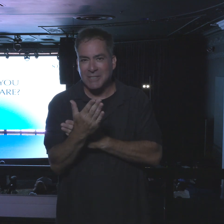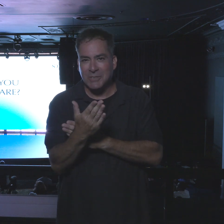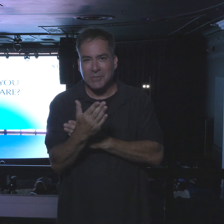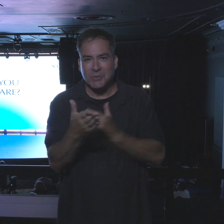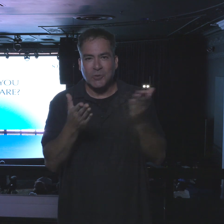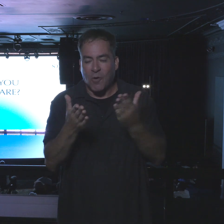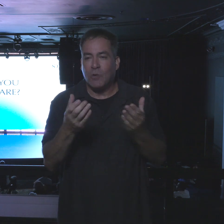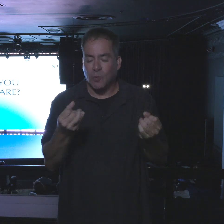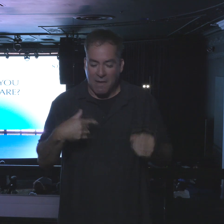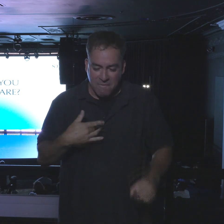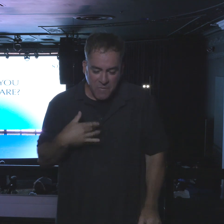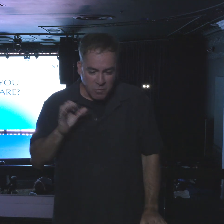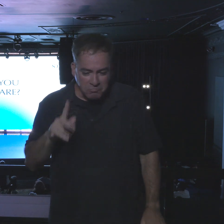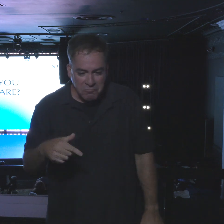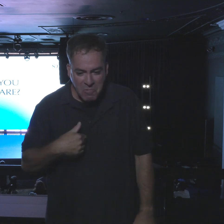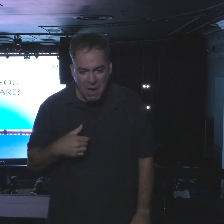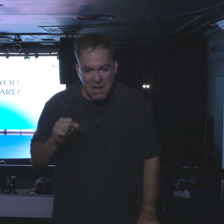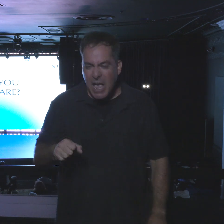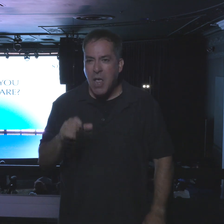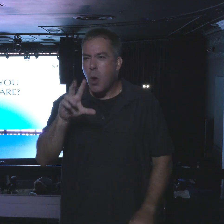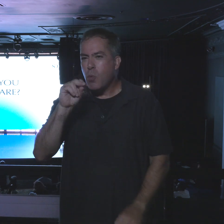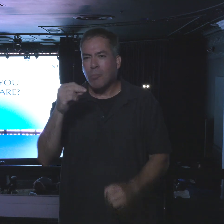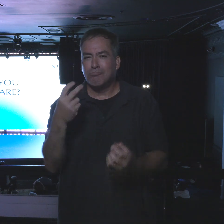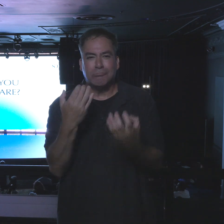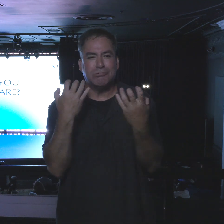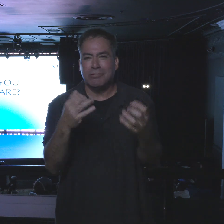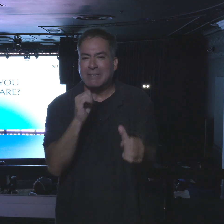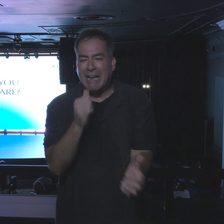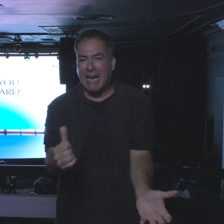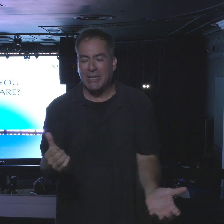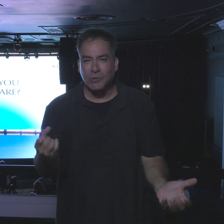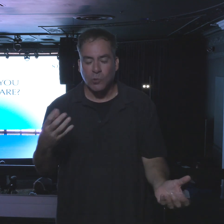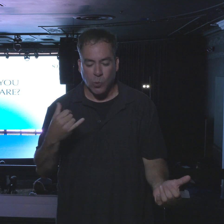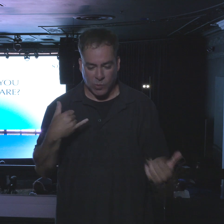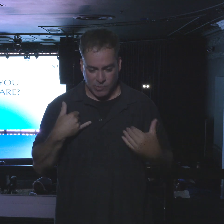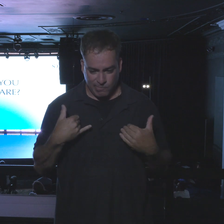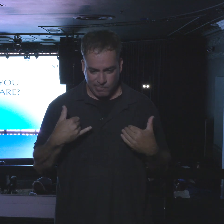So now I'm in the worship service and I'm between them.